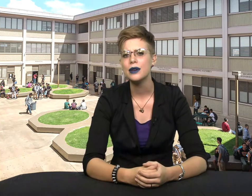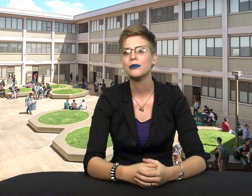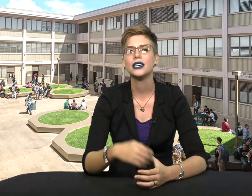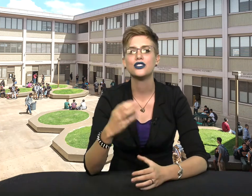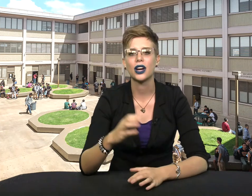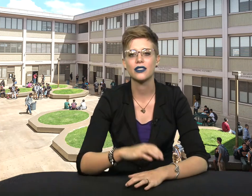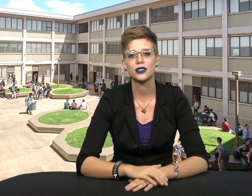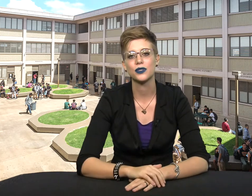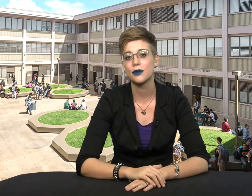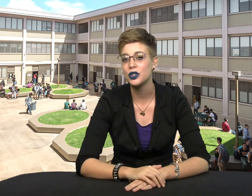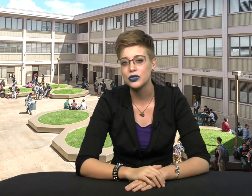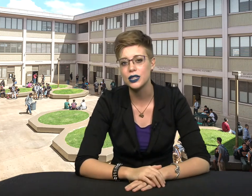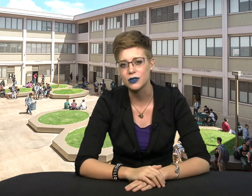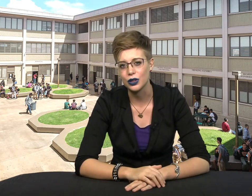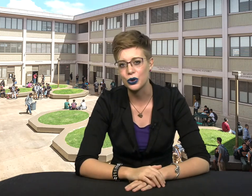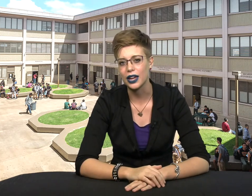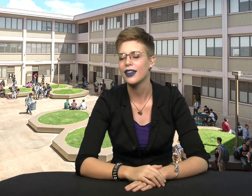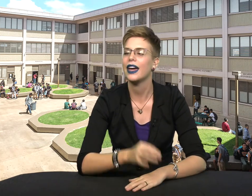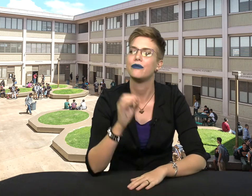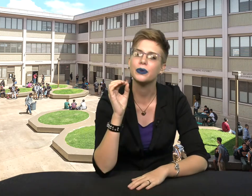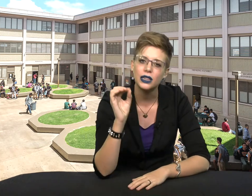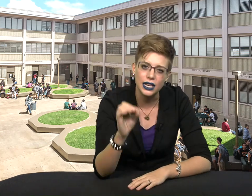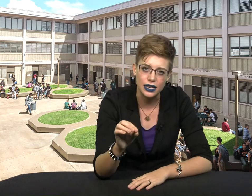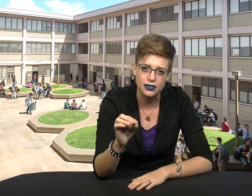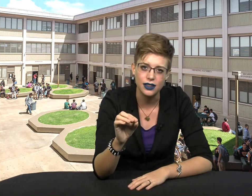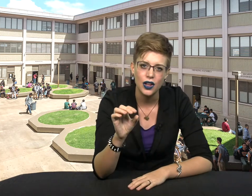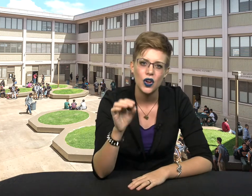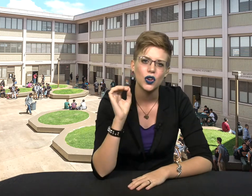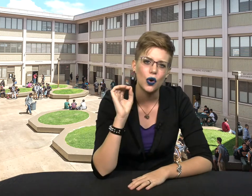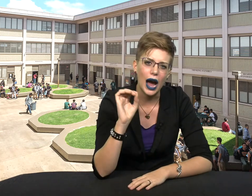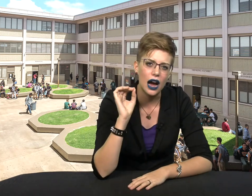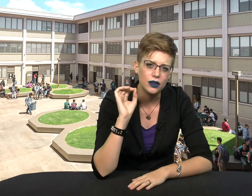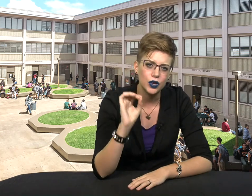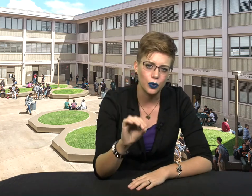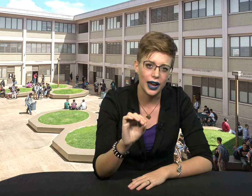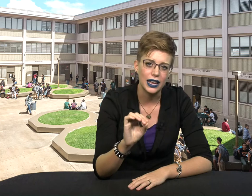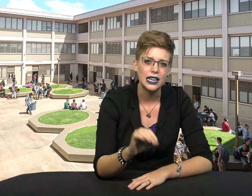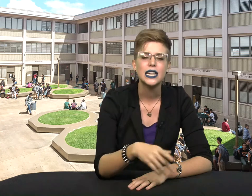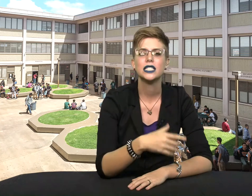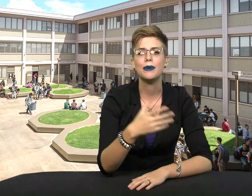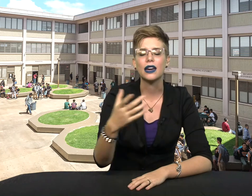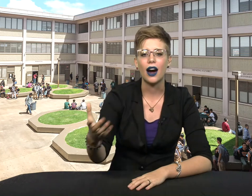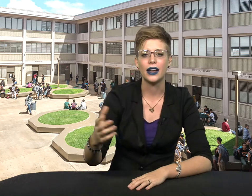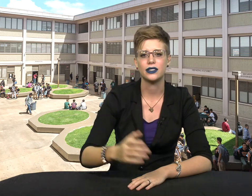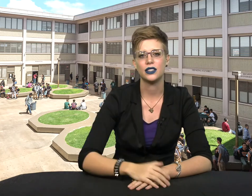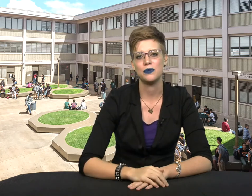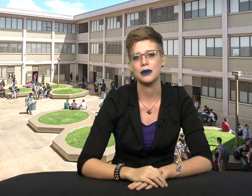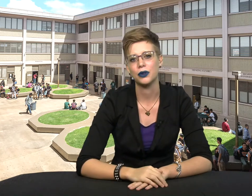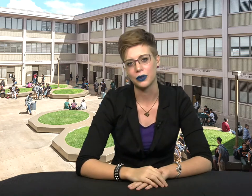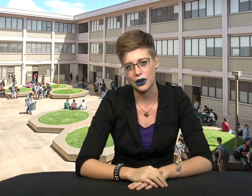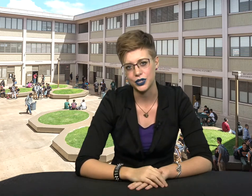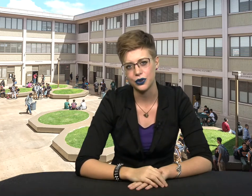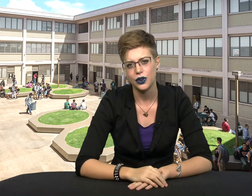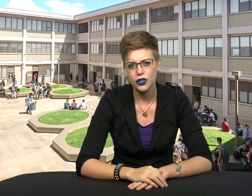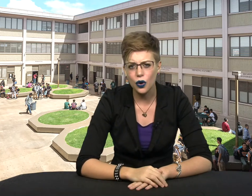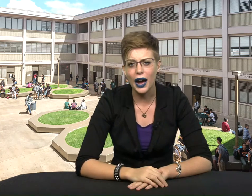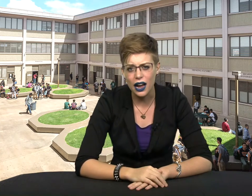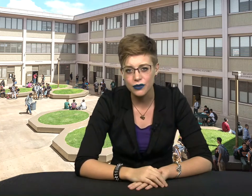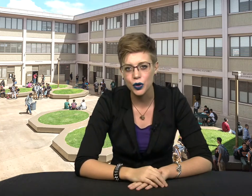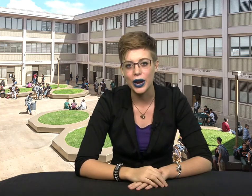Please share this with someone who seems lonely. And please, go out of your way to be kind to the people around you. Go out of your way